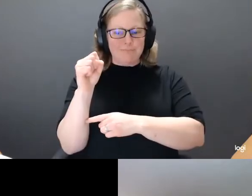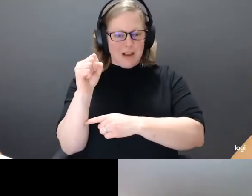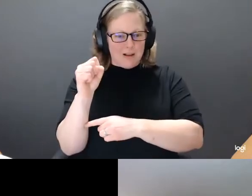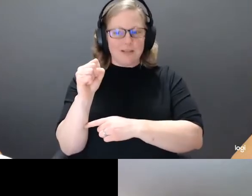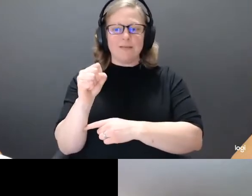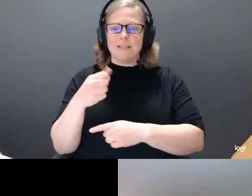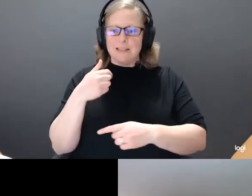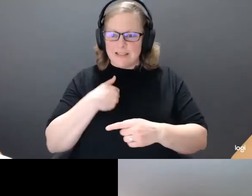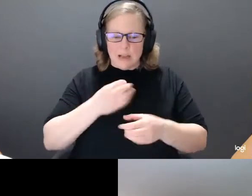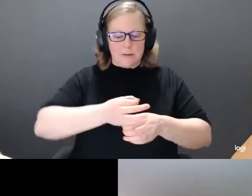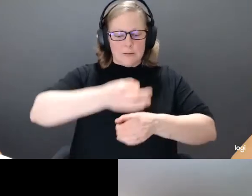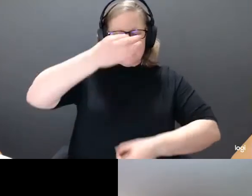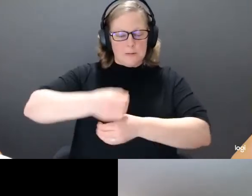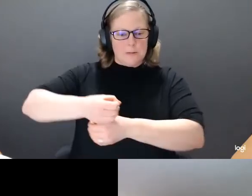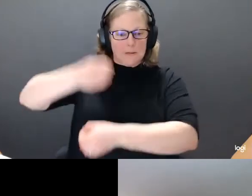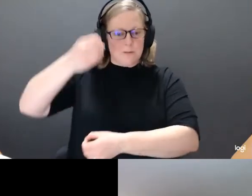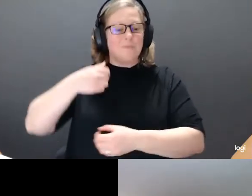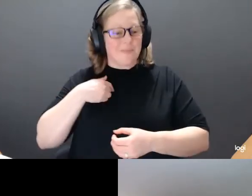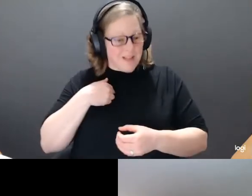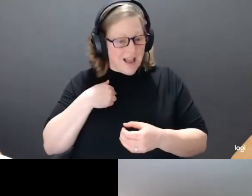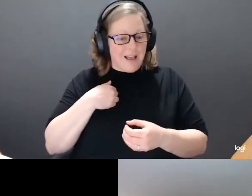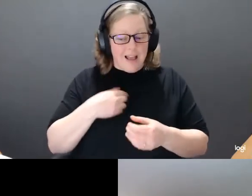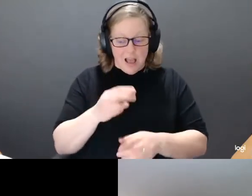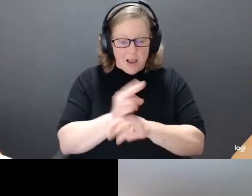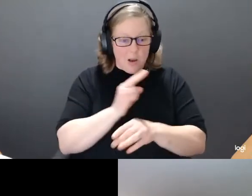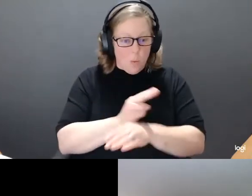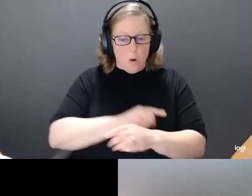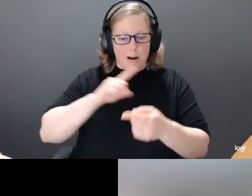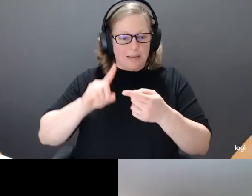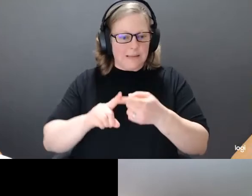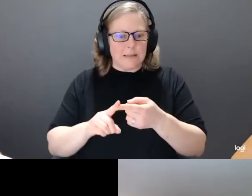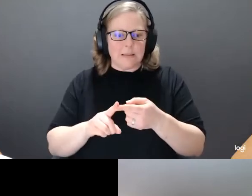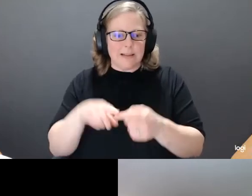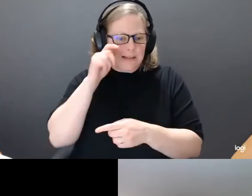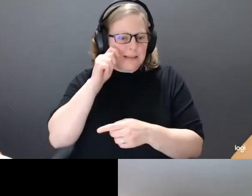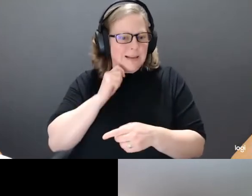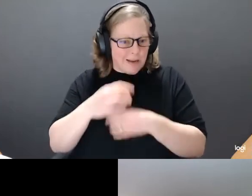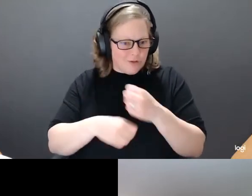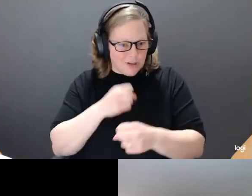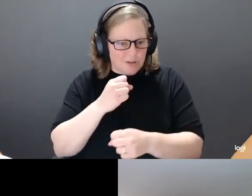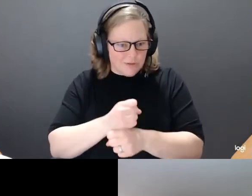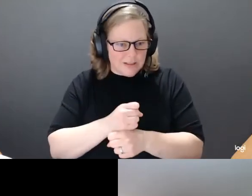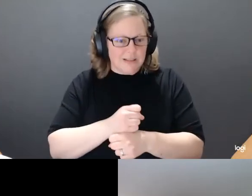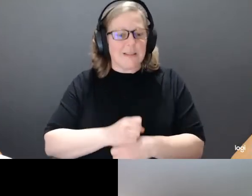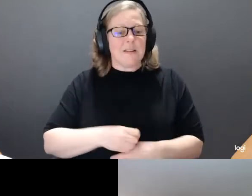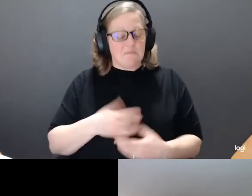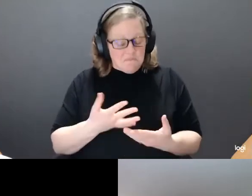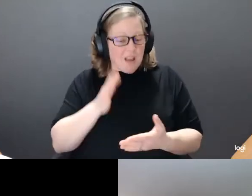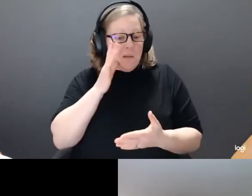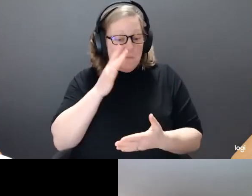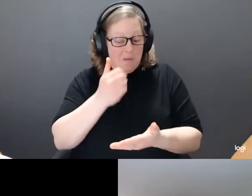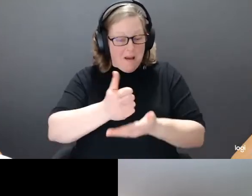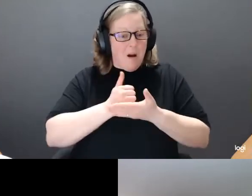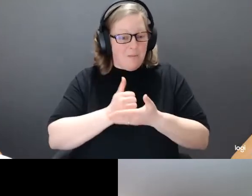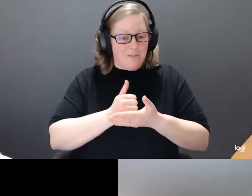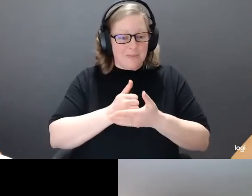hour until I reached puberty. Her ingenious invention kept my growing spine straight. Medical experts